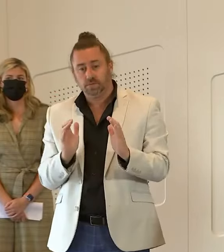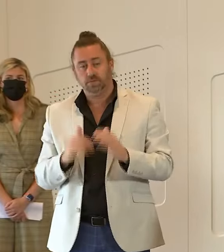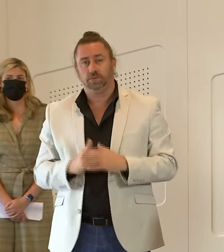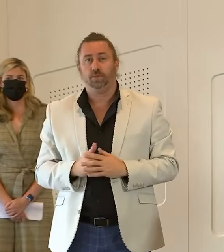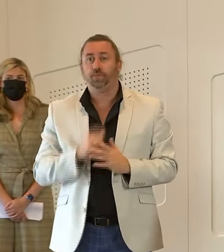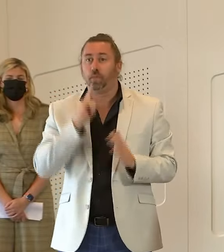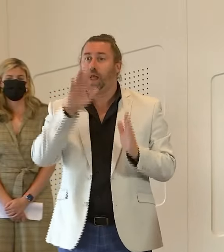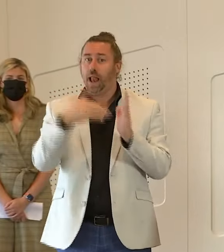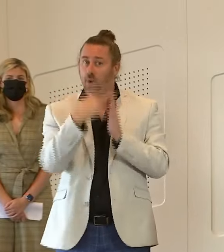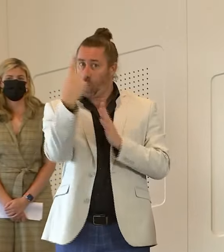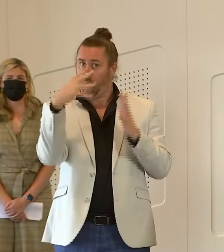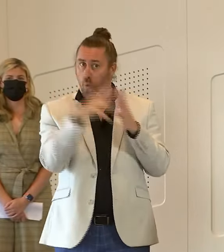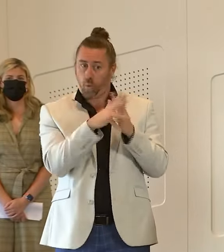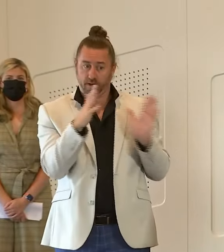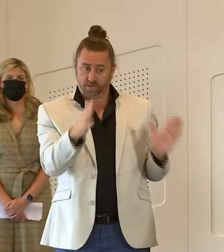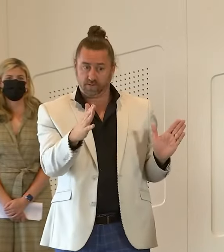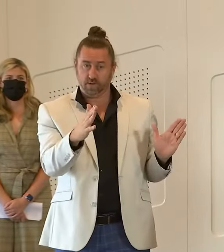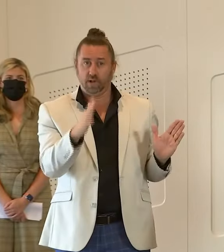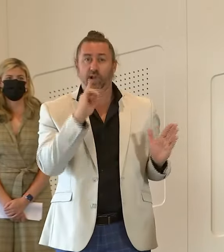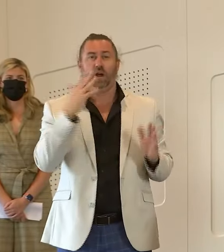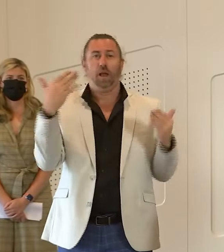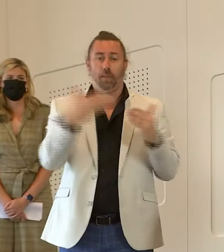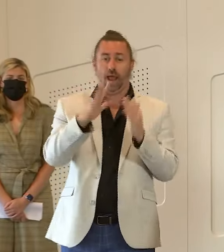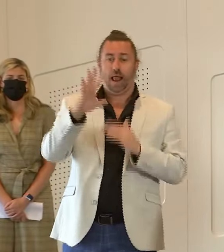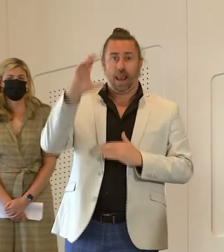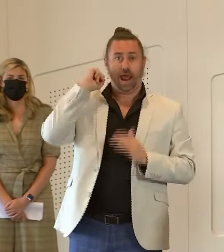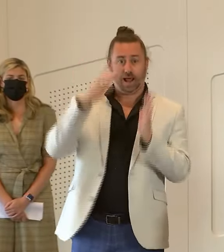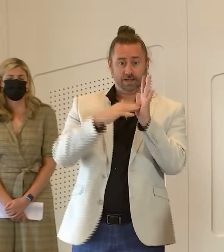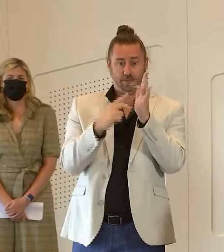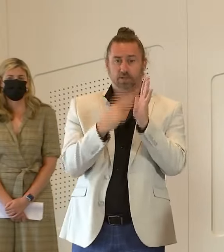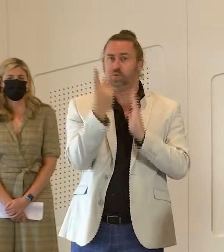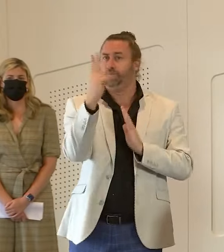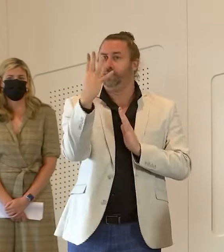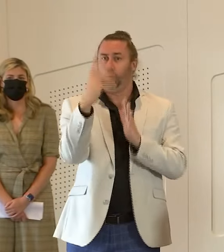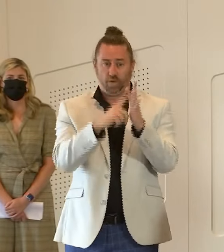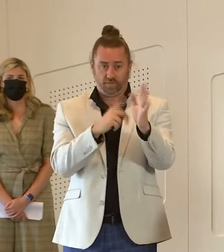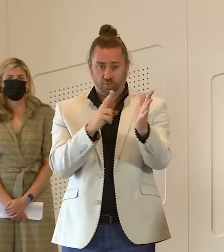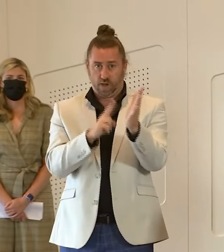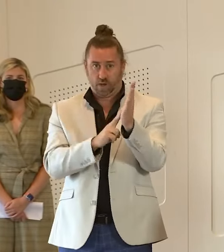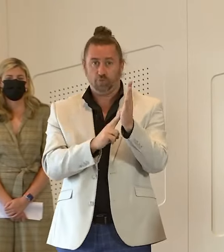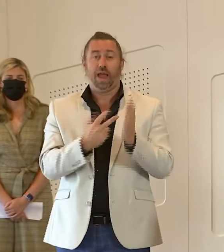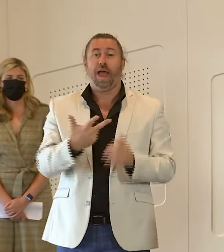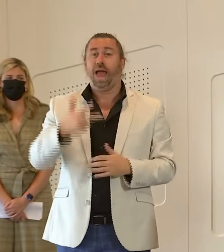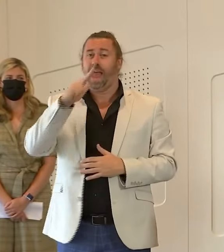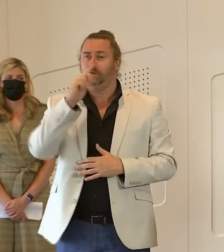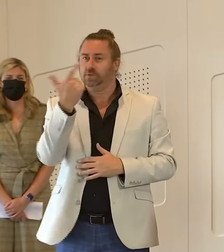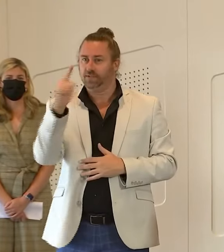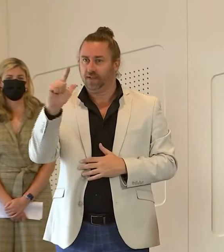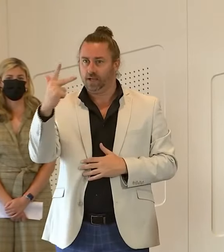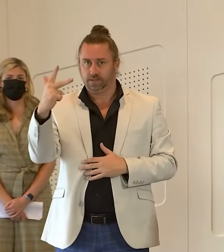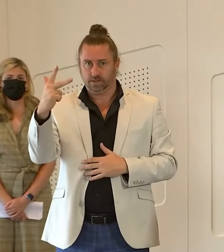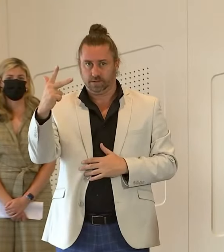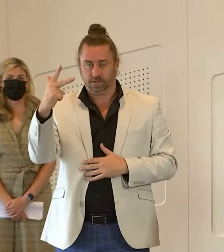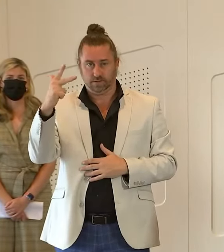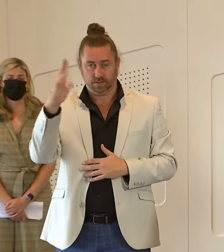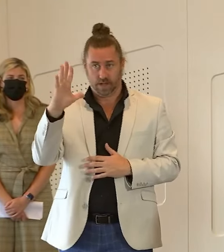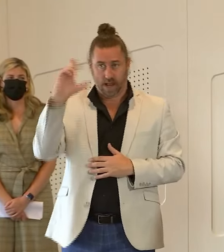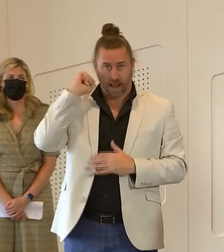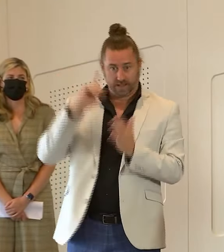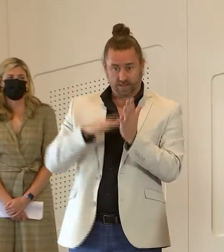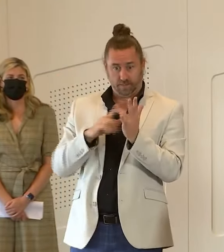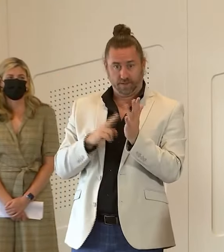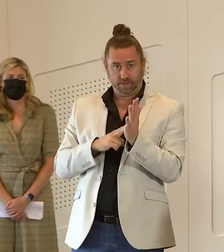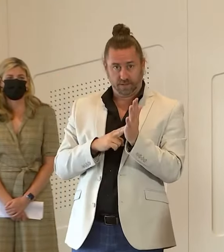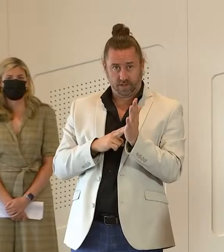over the last seven days say last Monday the 24th of January there were 878 patients in public hospitals in